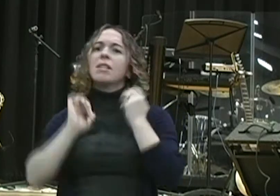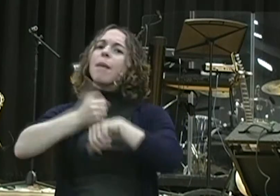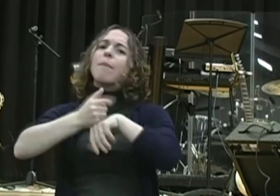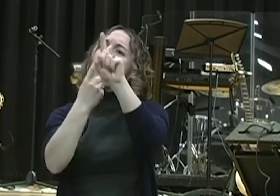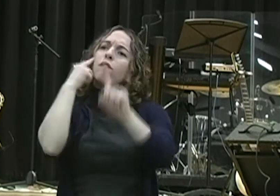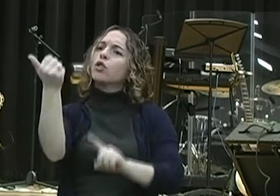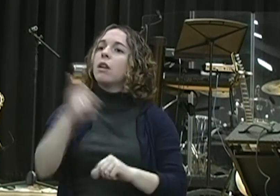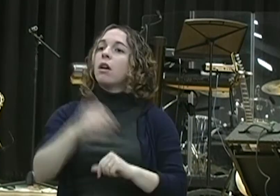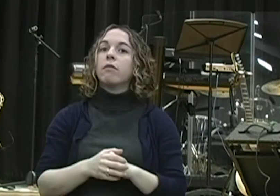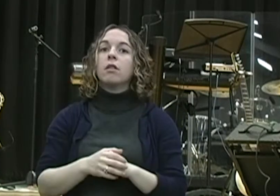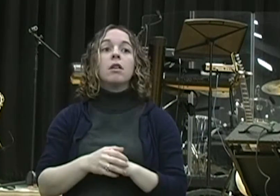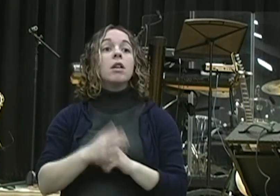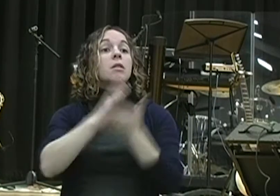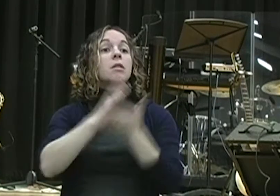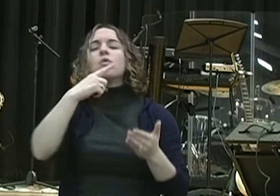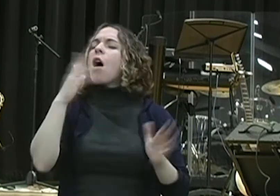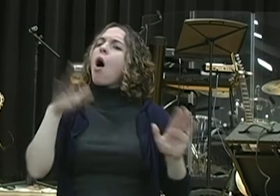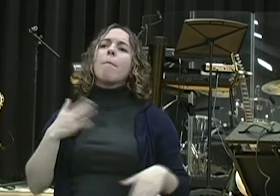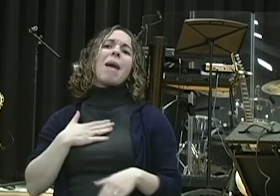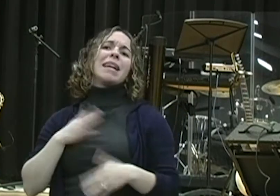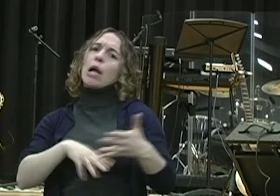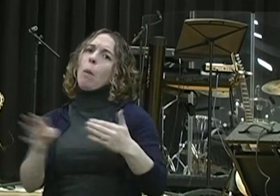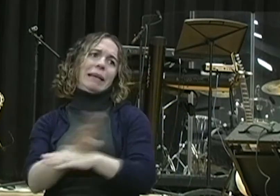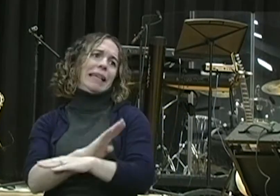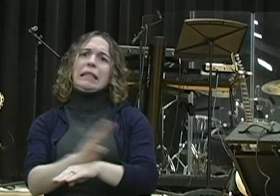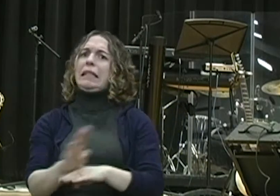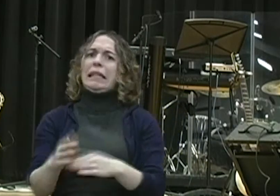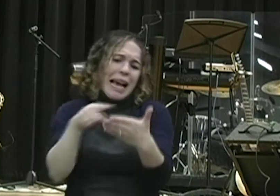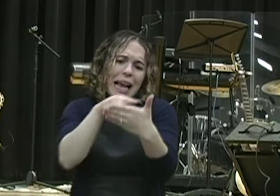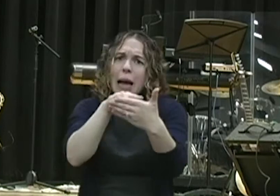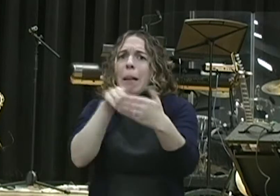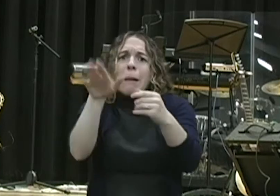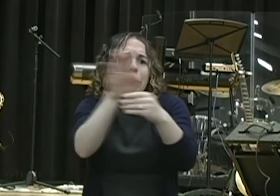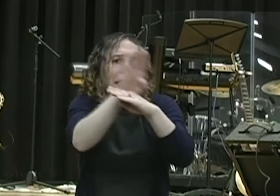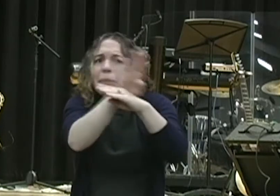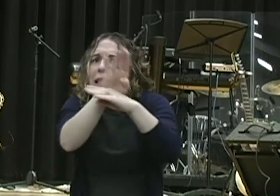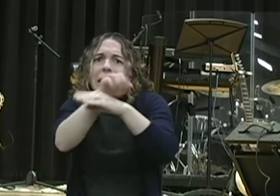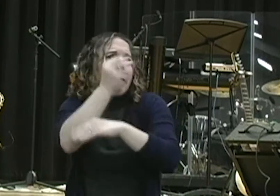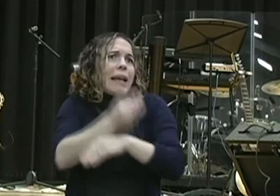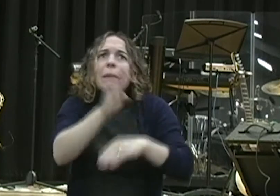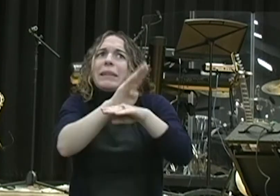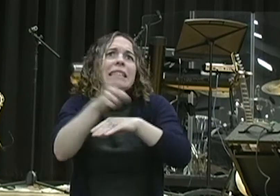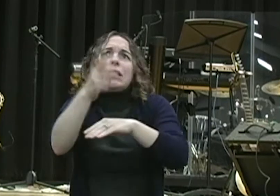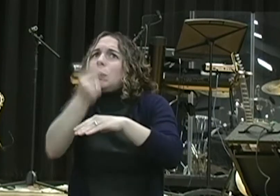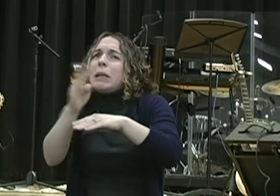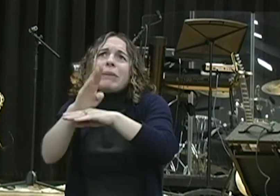to make room for prayer, I'm looking at you, I'm saying, you're going to have to have a snowboard accident or something like that.